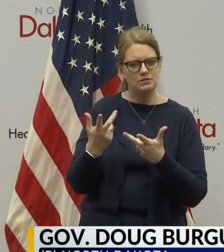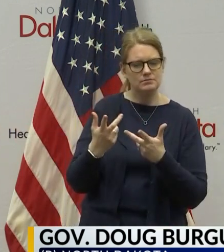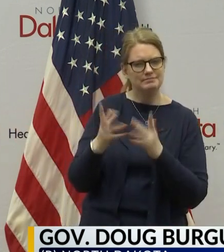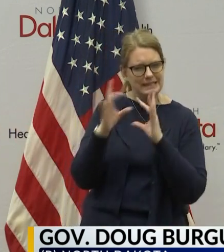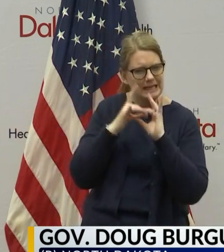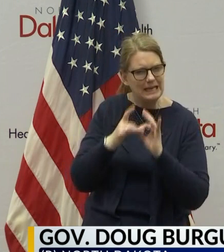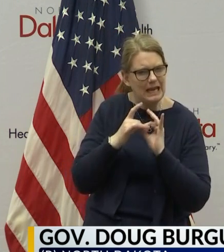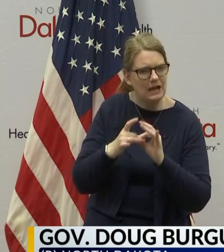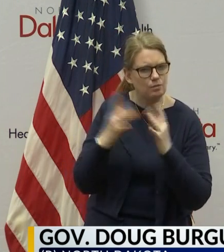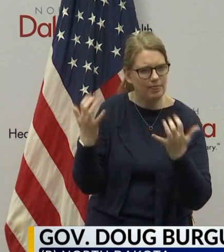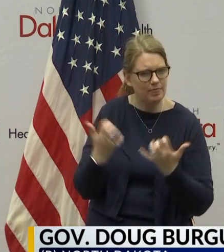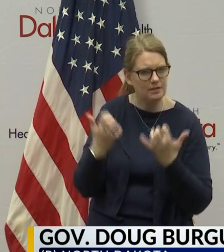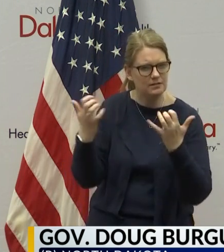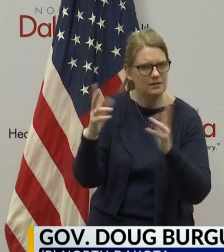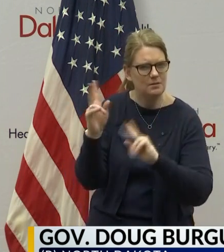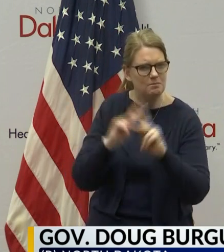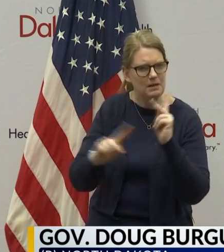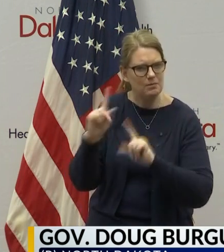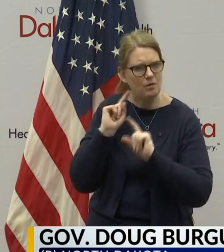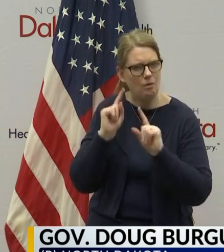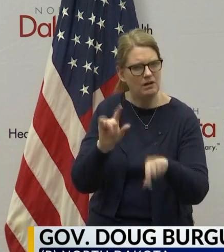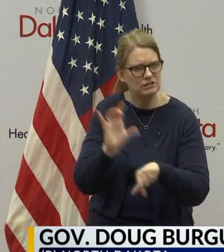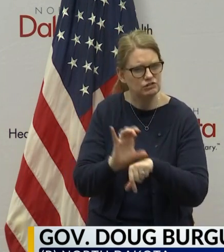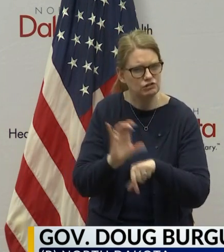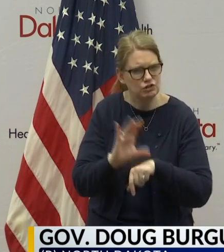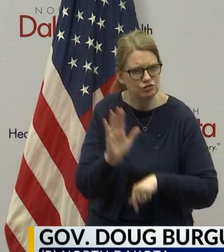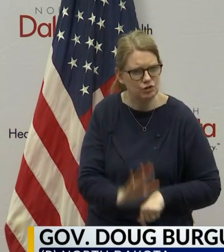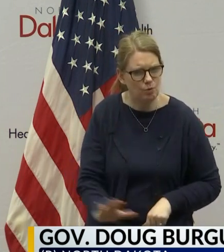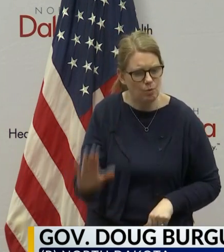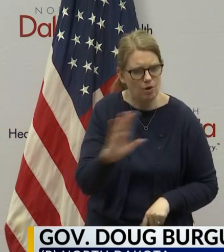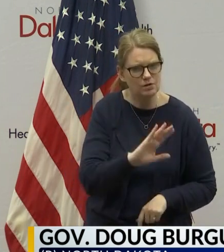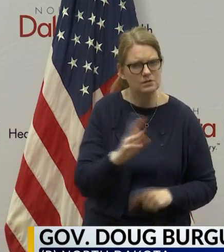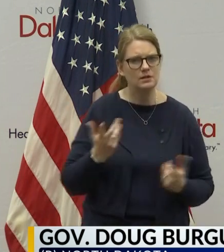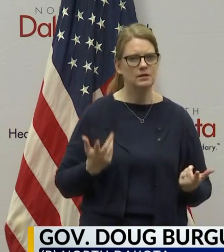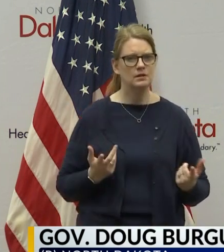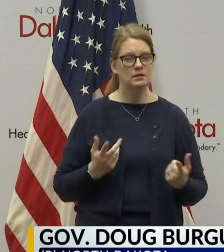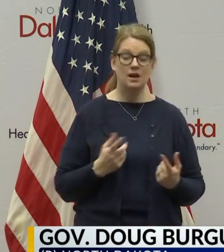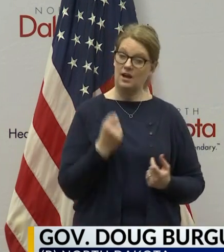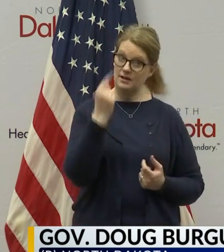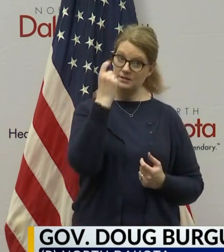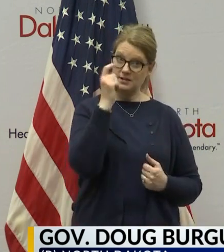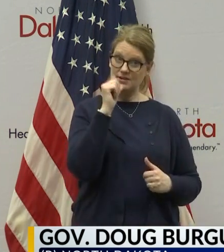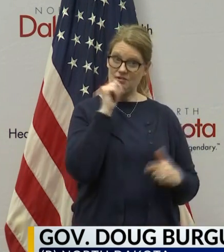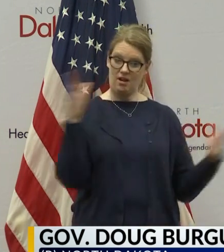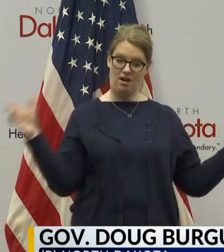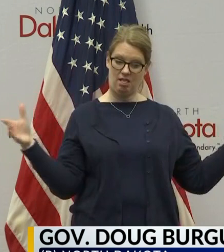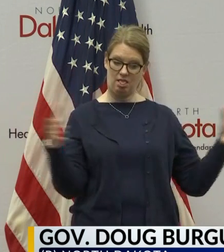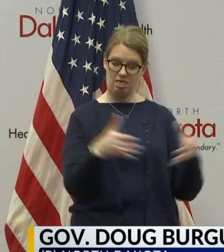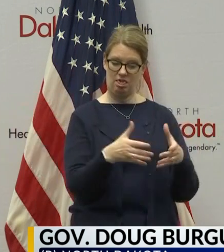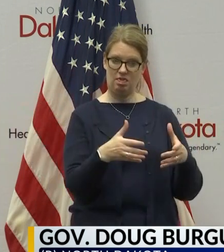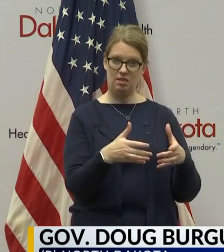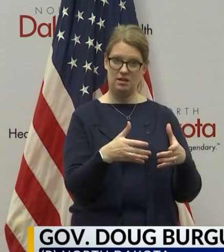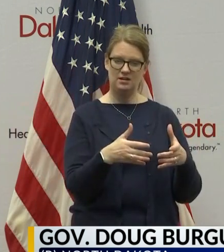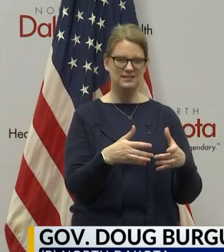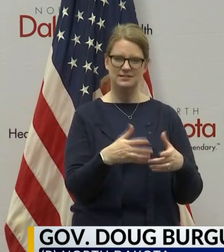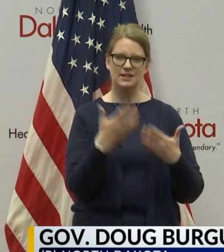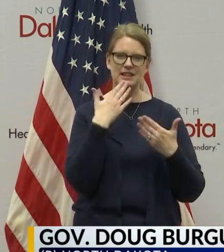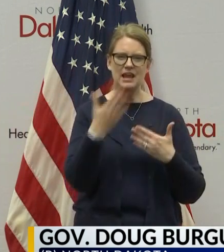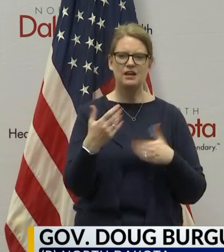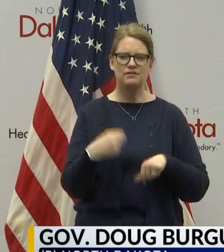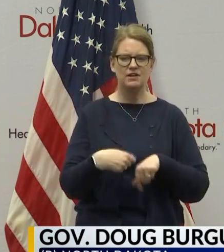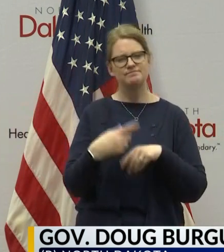of your congregations, to be able to do that in a way where you weren't in a congregate setting, we say thank you to all of you.